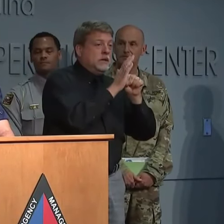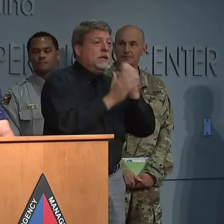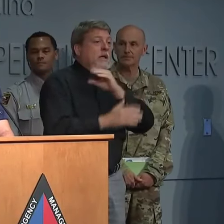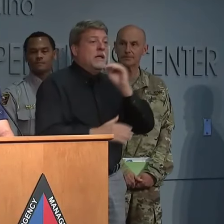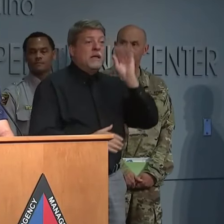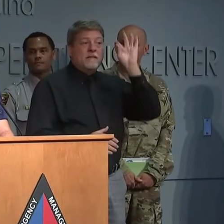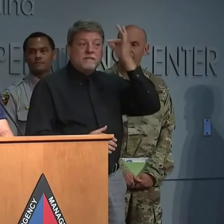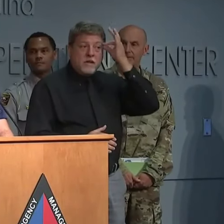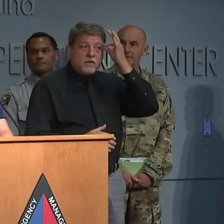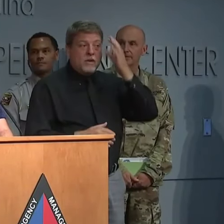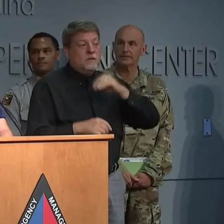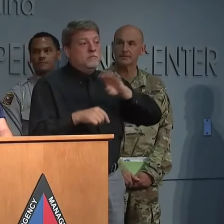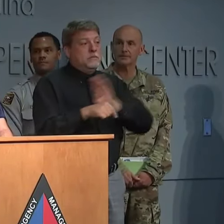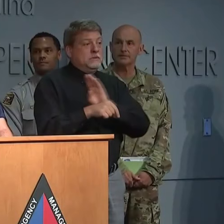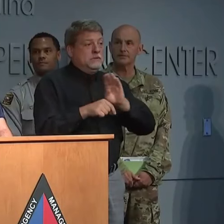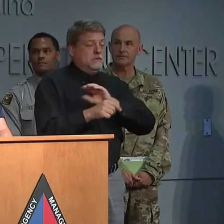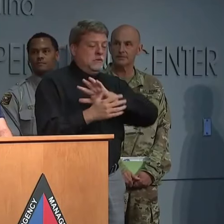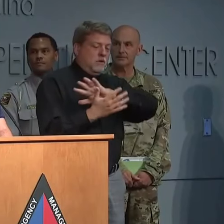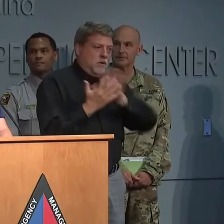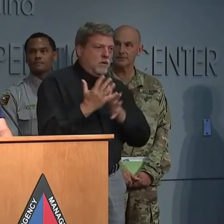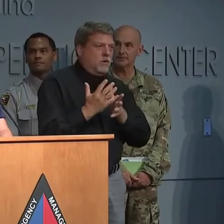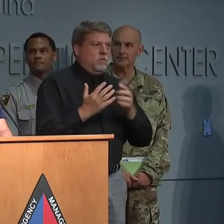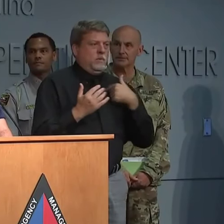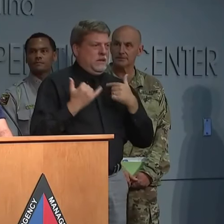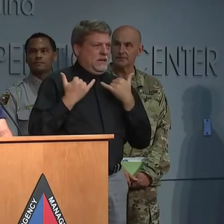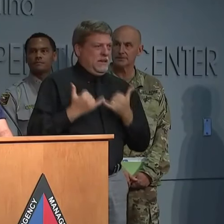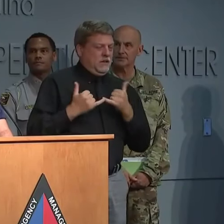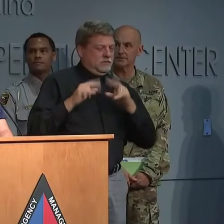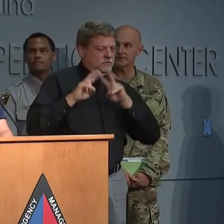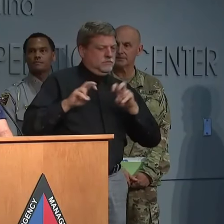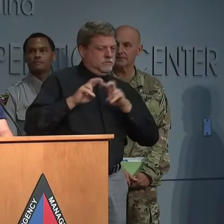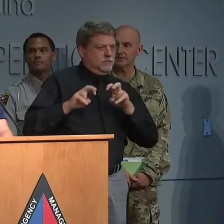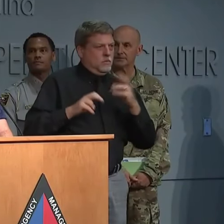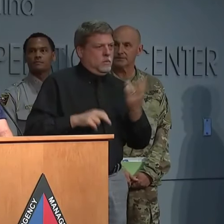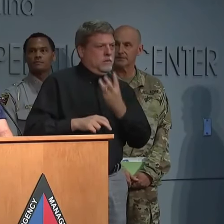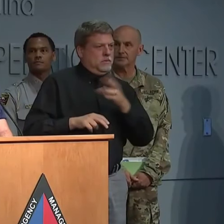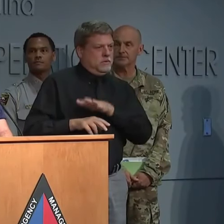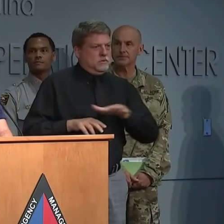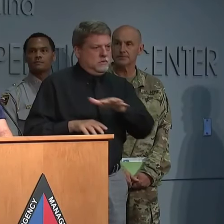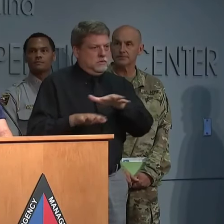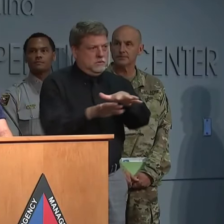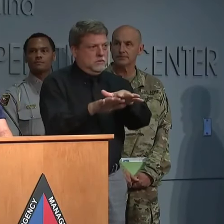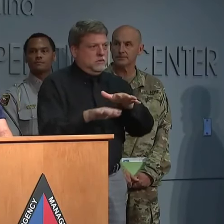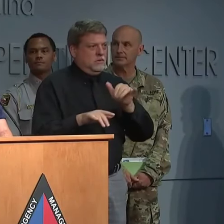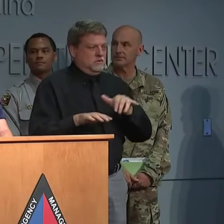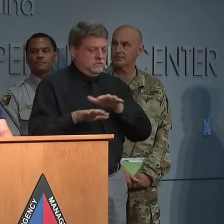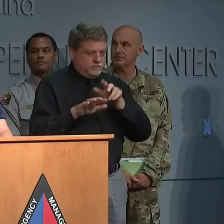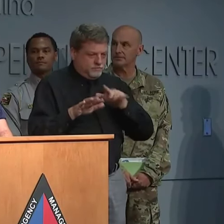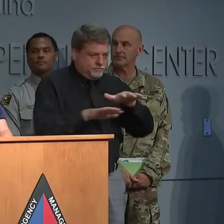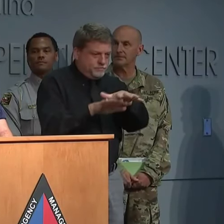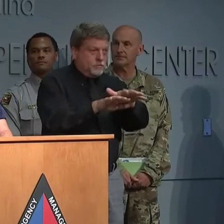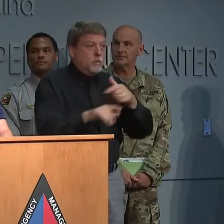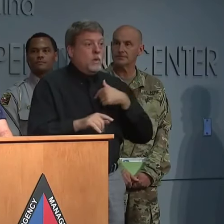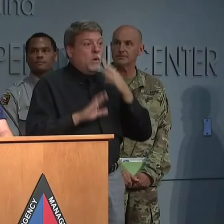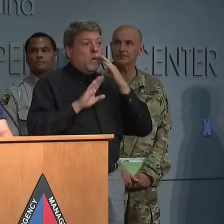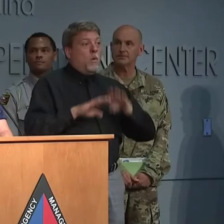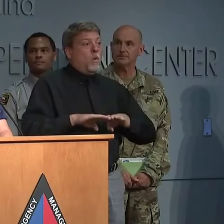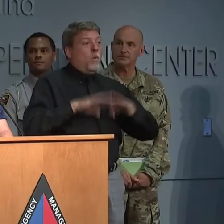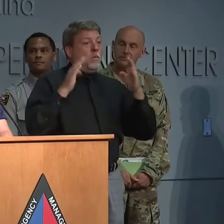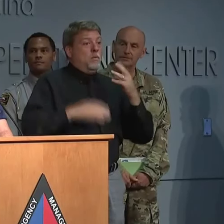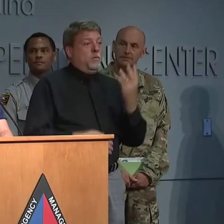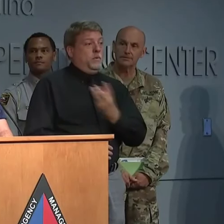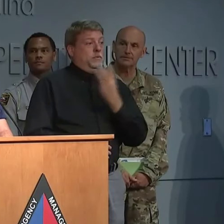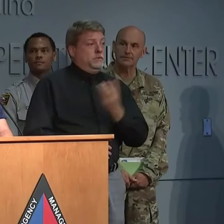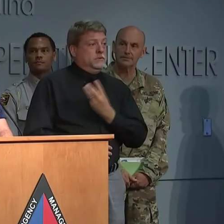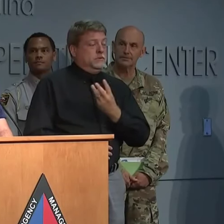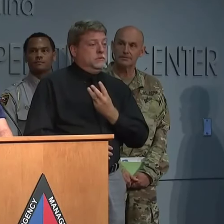and industry partners, is currently conducting assessments of all of our waterways. We hope to open the port of Wilmington